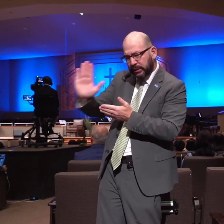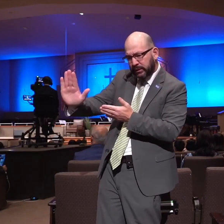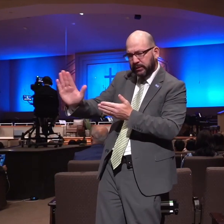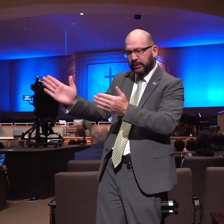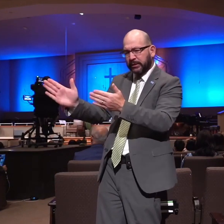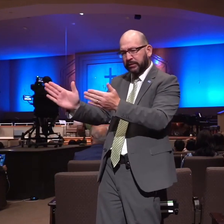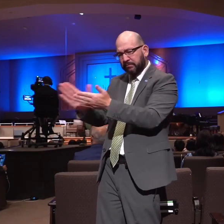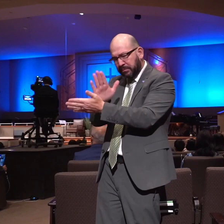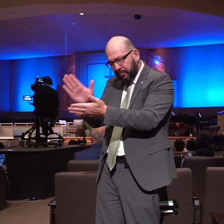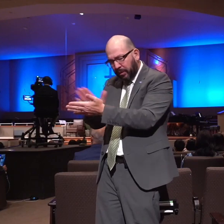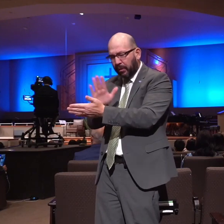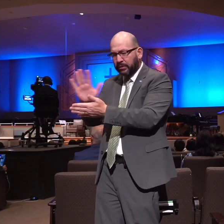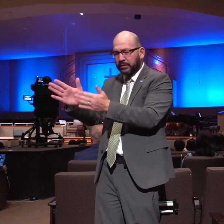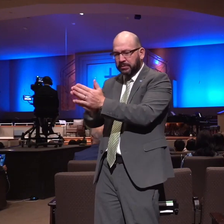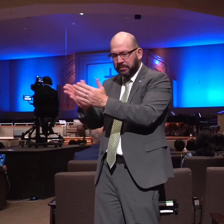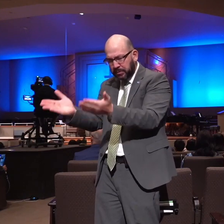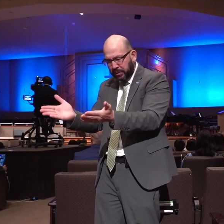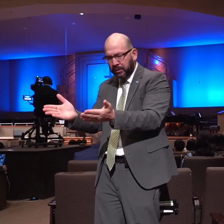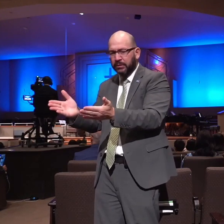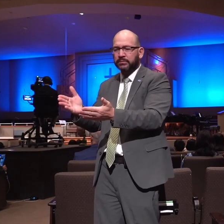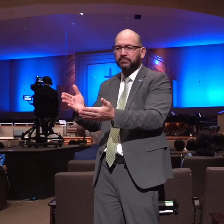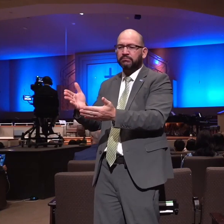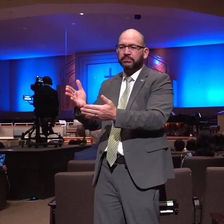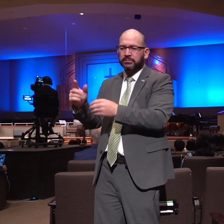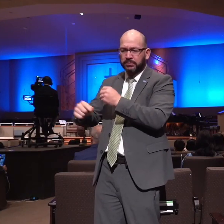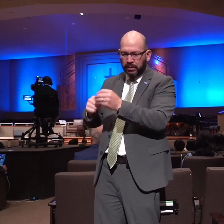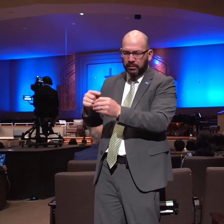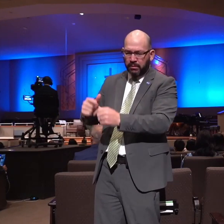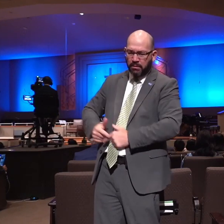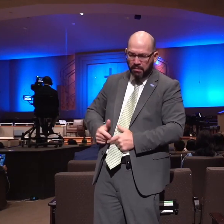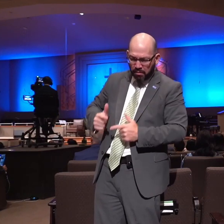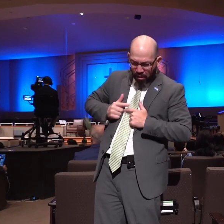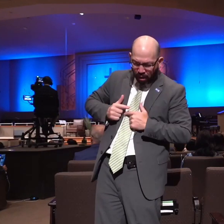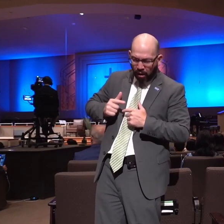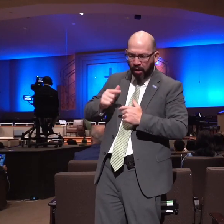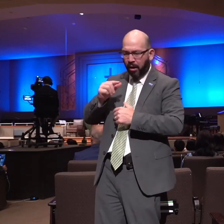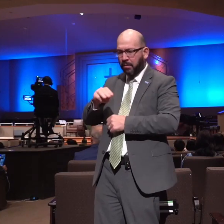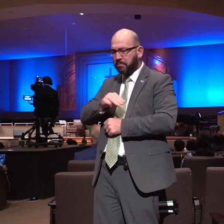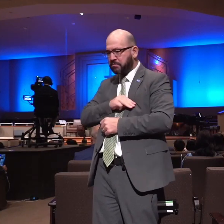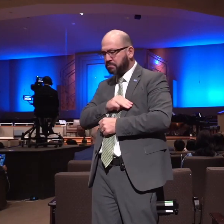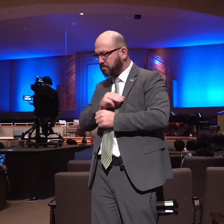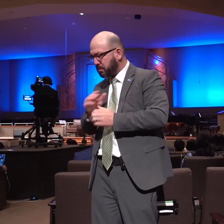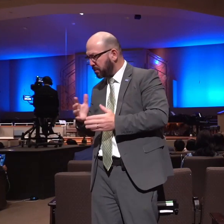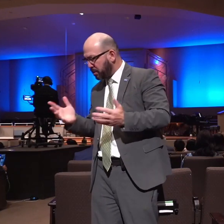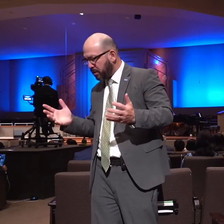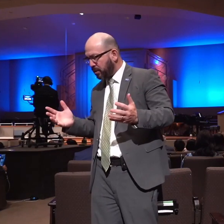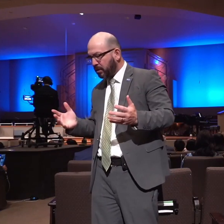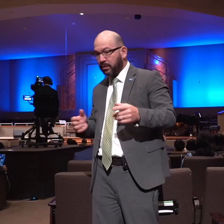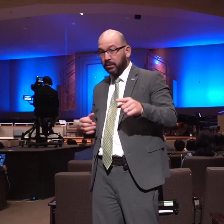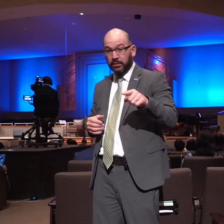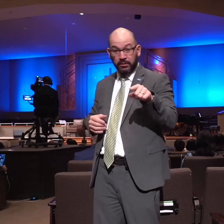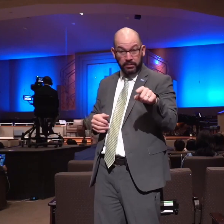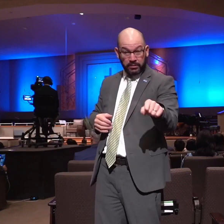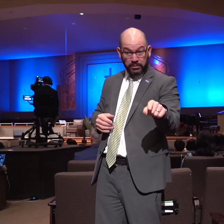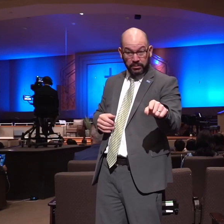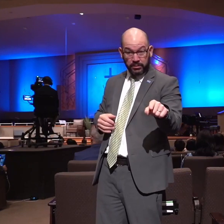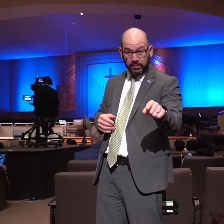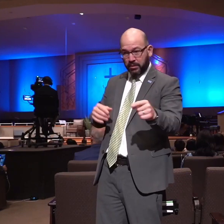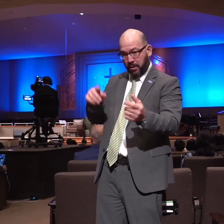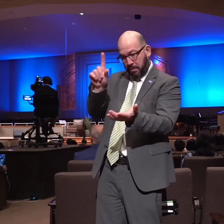about life and ministry as a missionary it was Edwards that publicized these